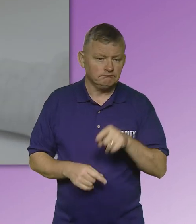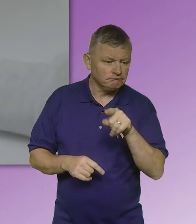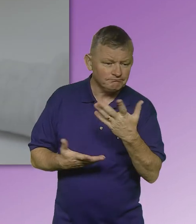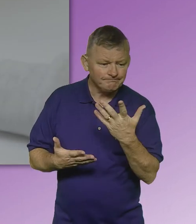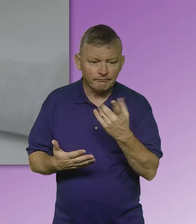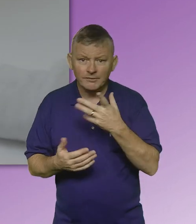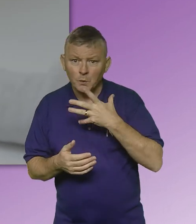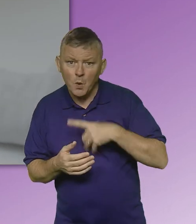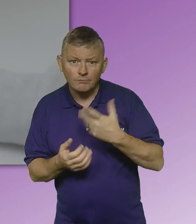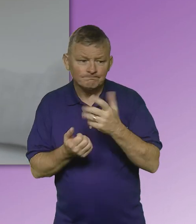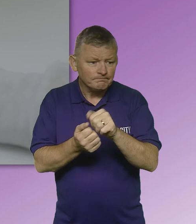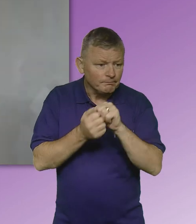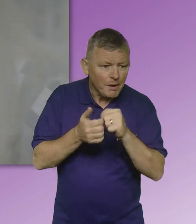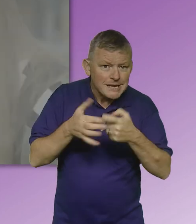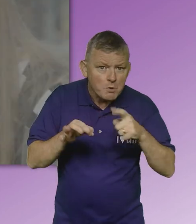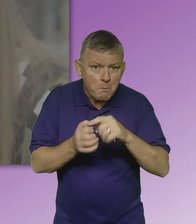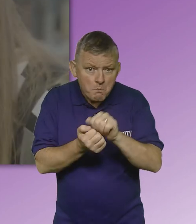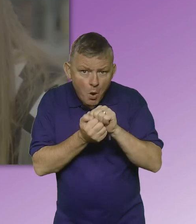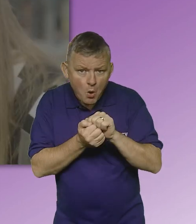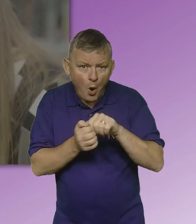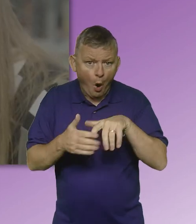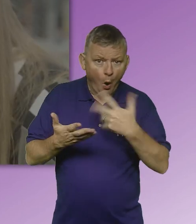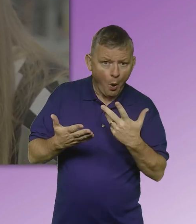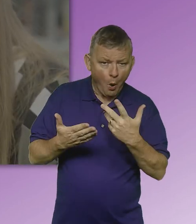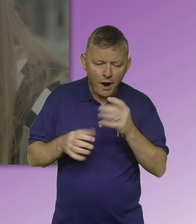Equipment loan is available together with specialist software.